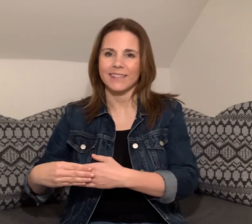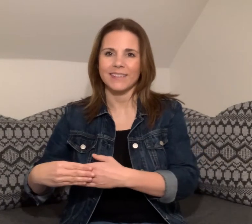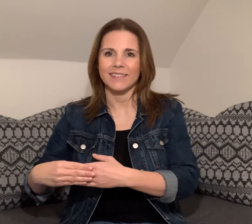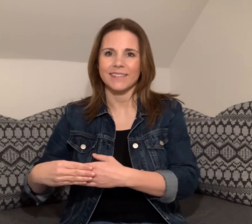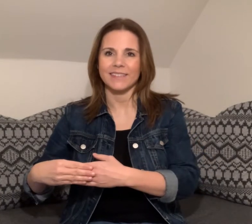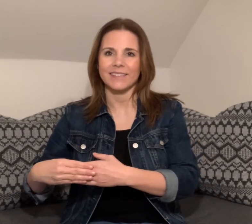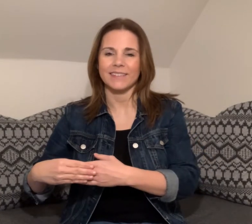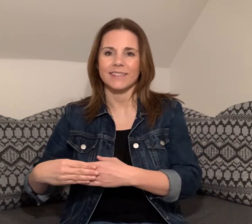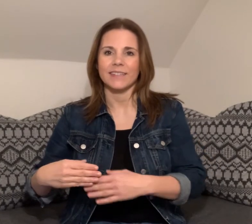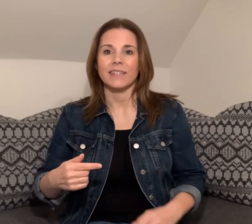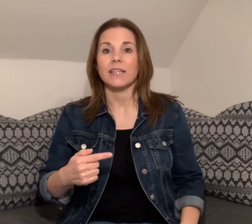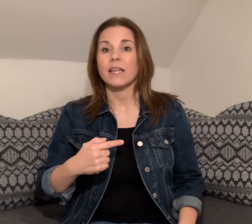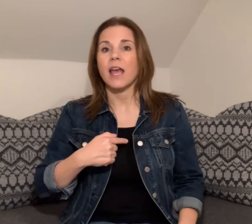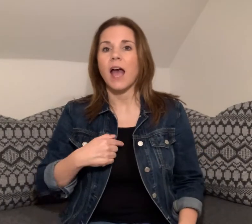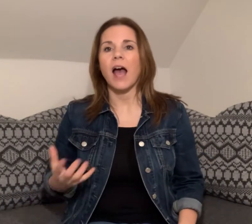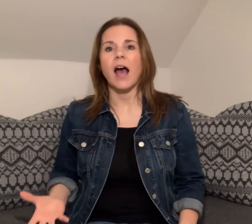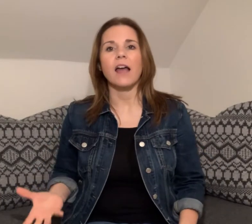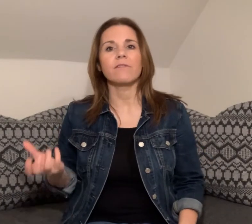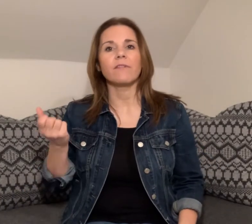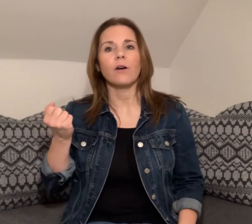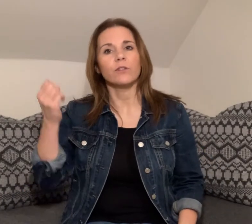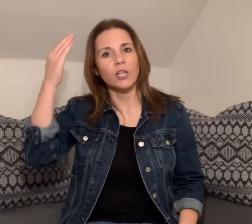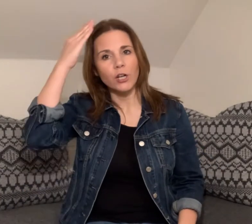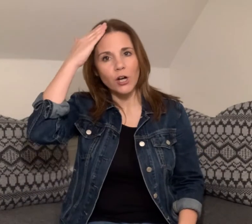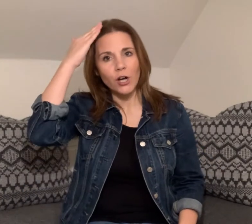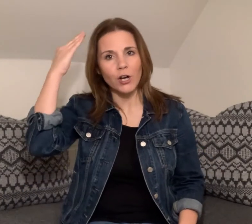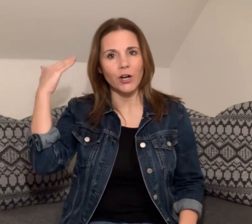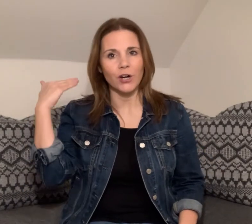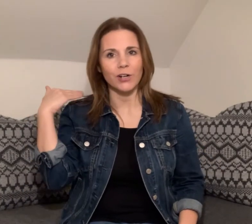I found a girl